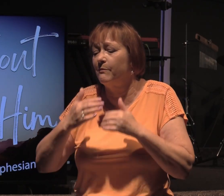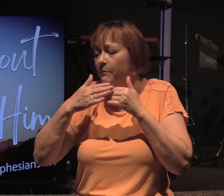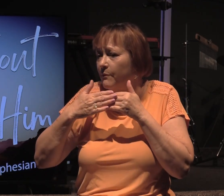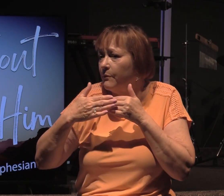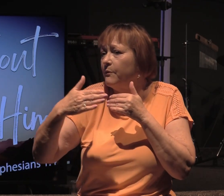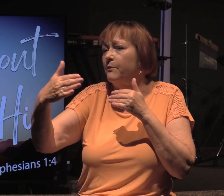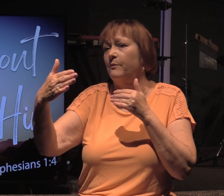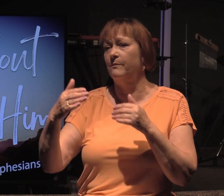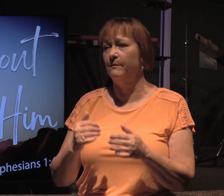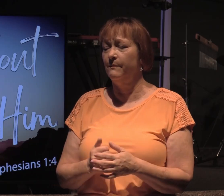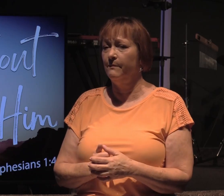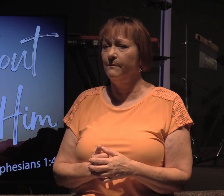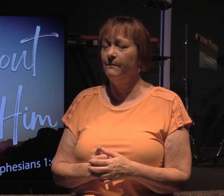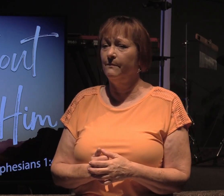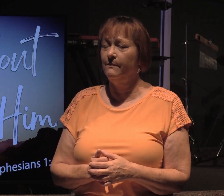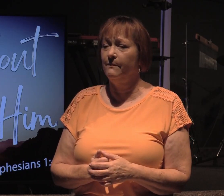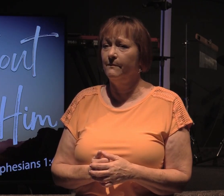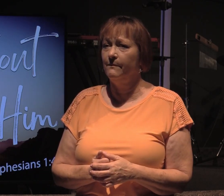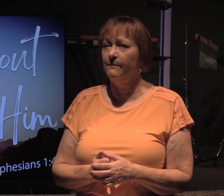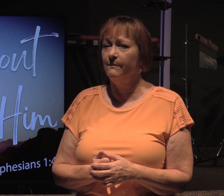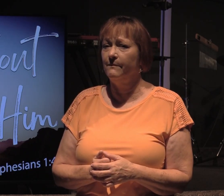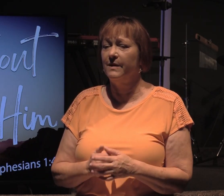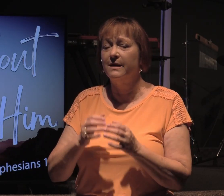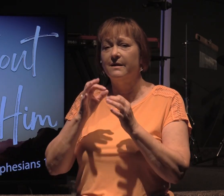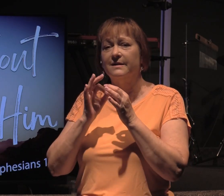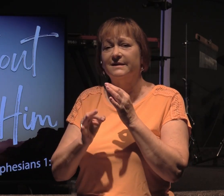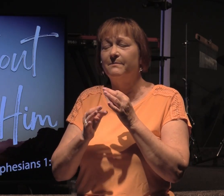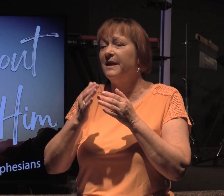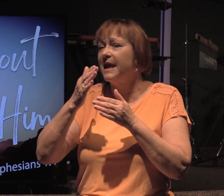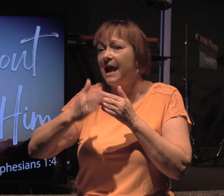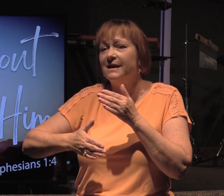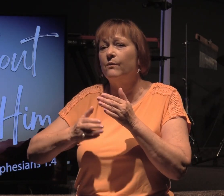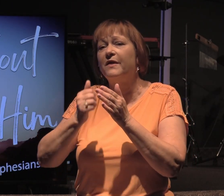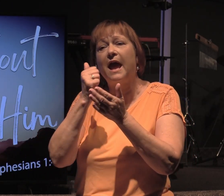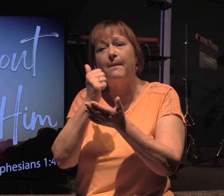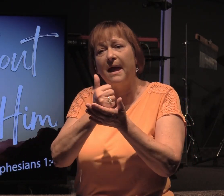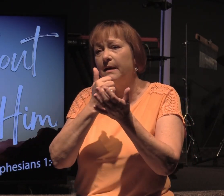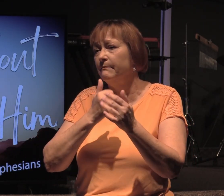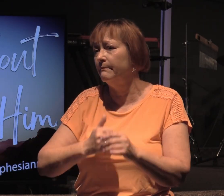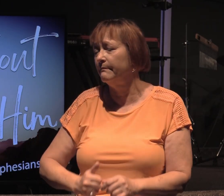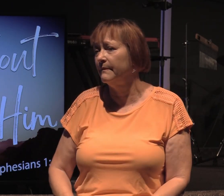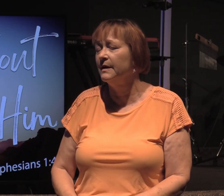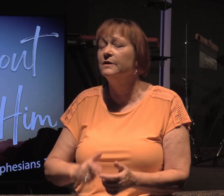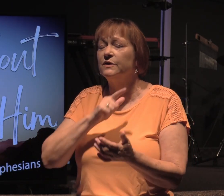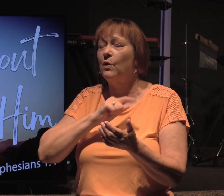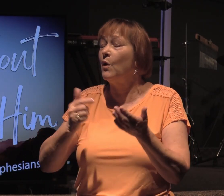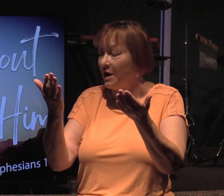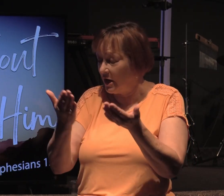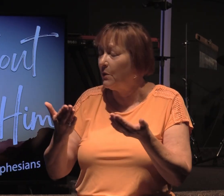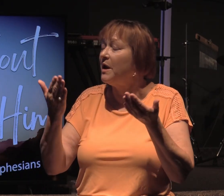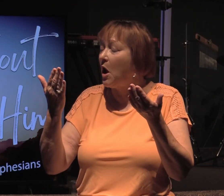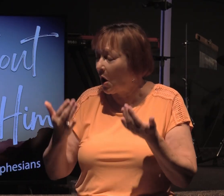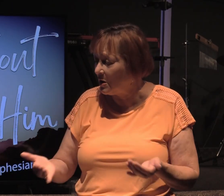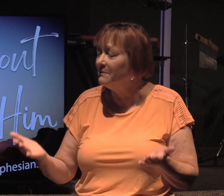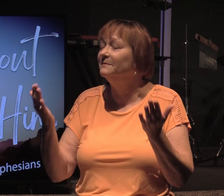of my life. And you just simply end up with amen. So Lord here we are.